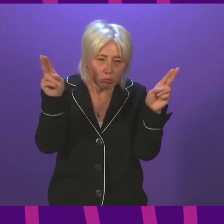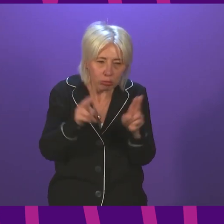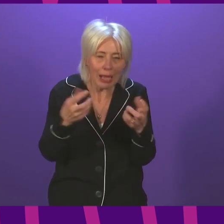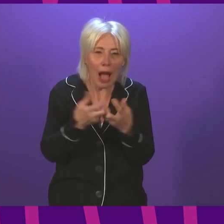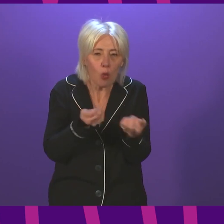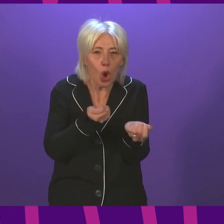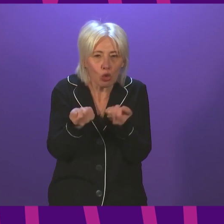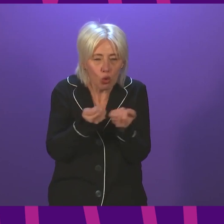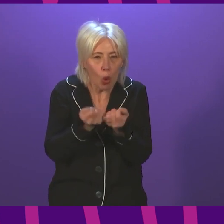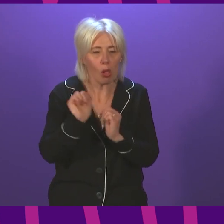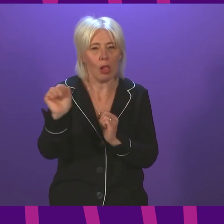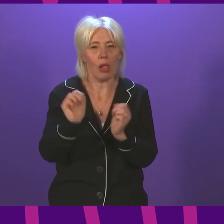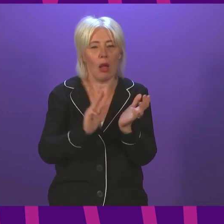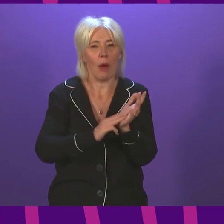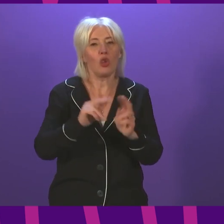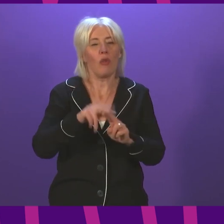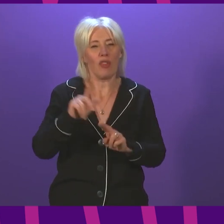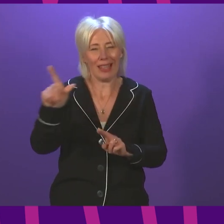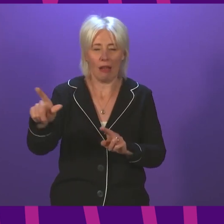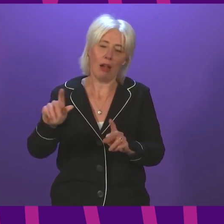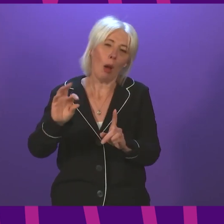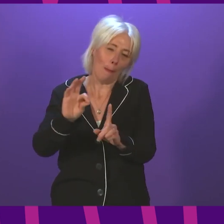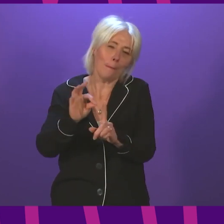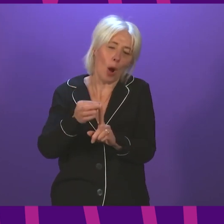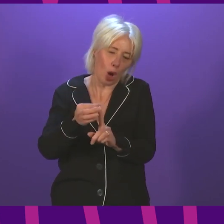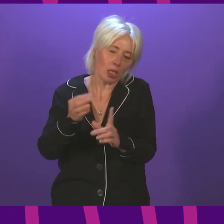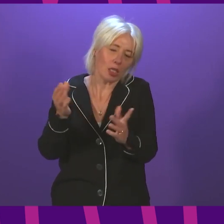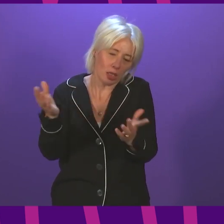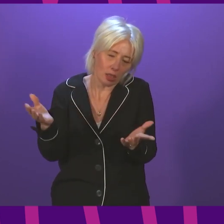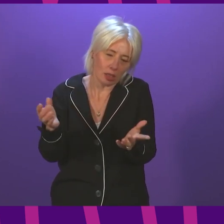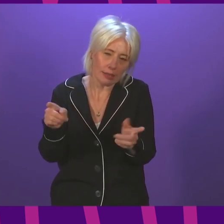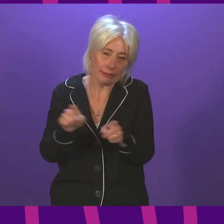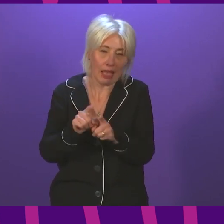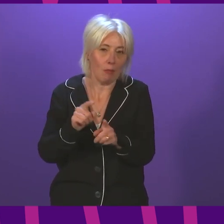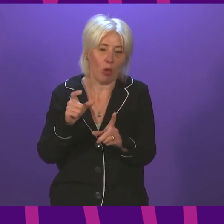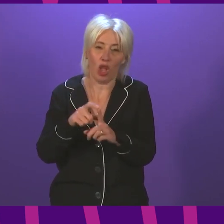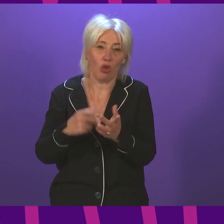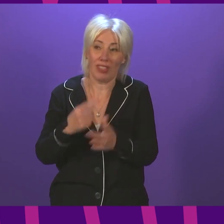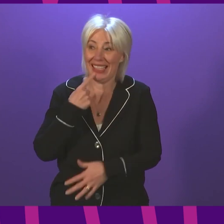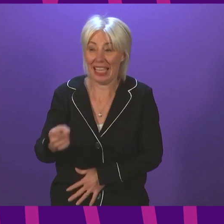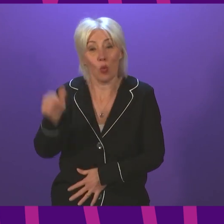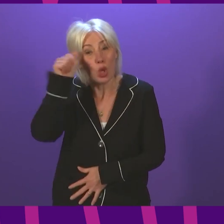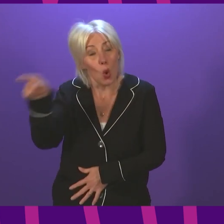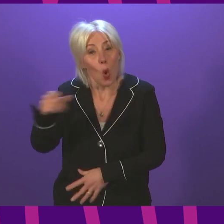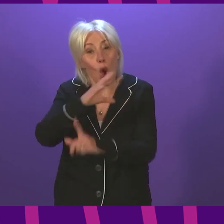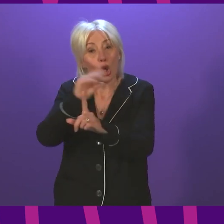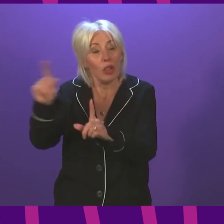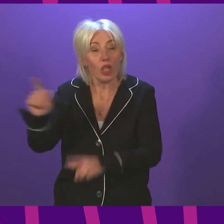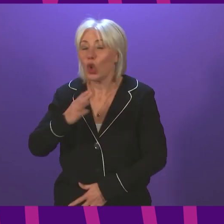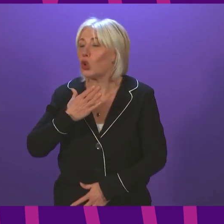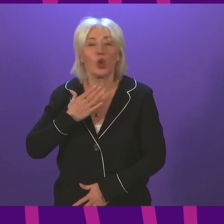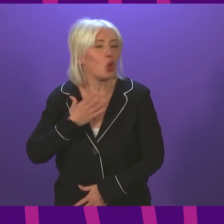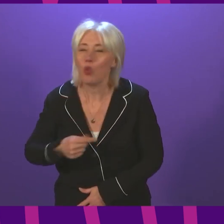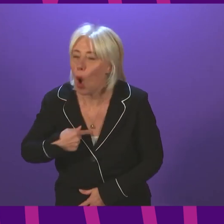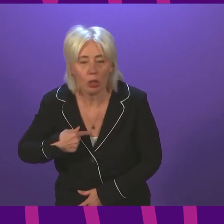control? And Myrtle Fraser, I guess, is perhaps making the point for me that I was making to Douglas Ross. We know what the Conservatives don't want us to